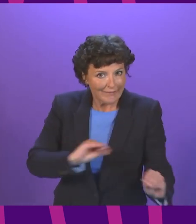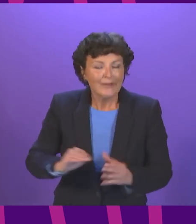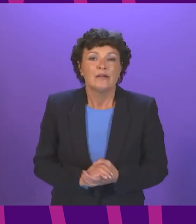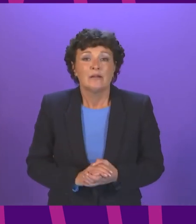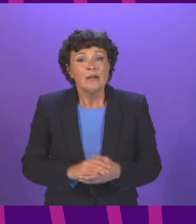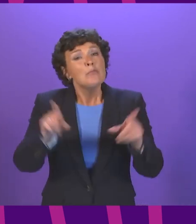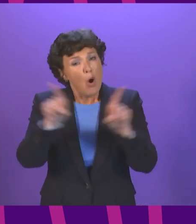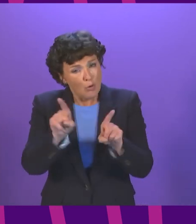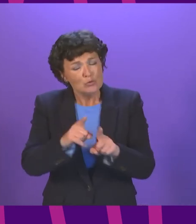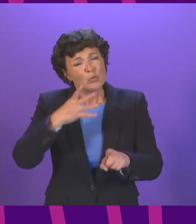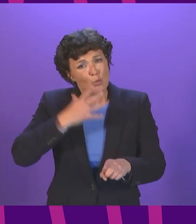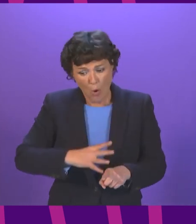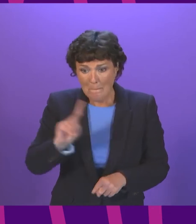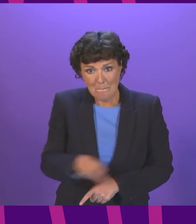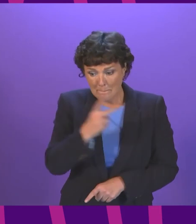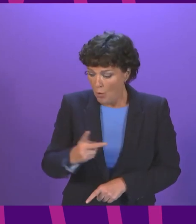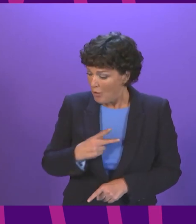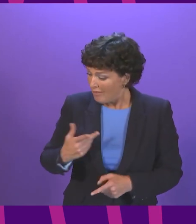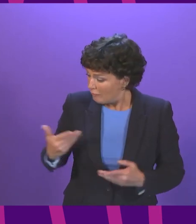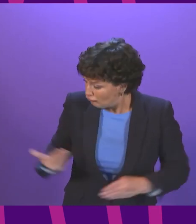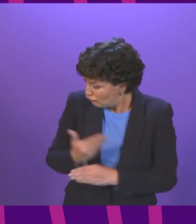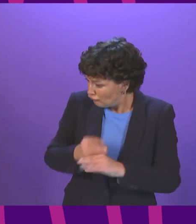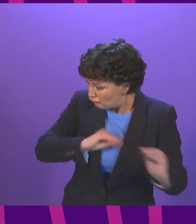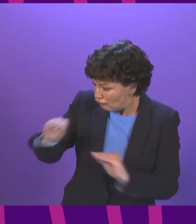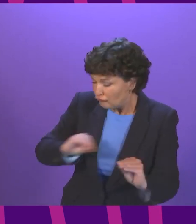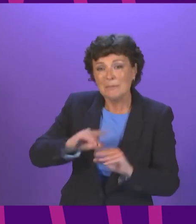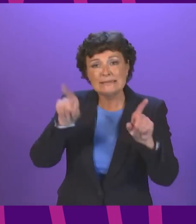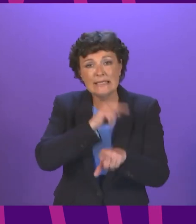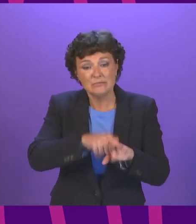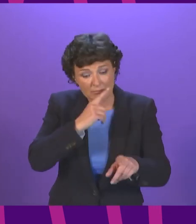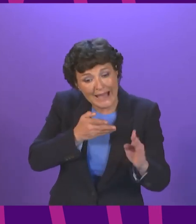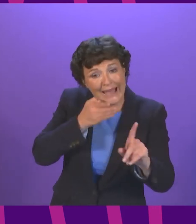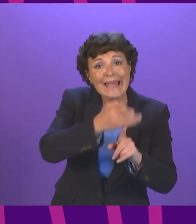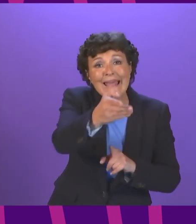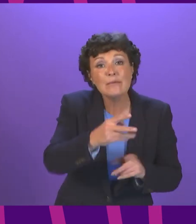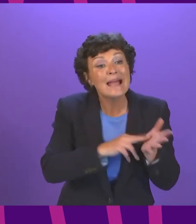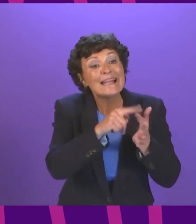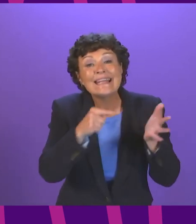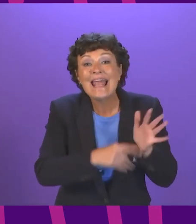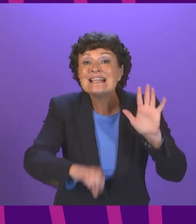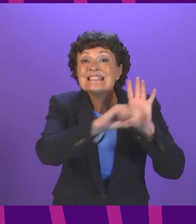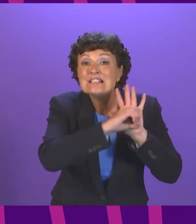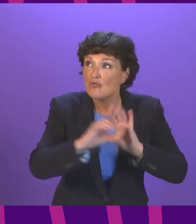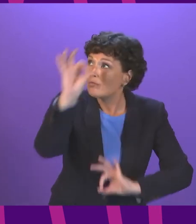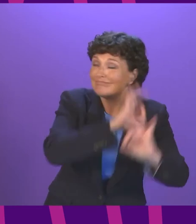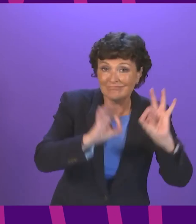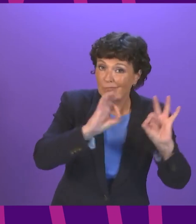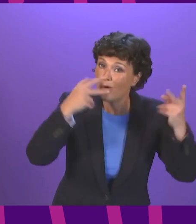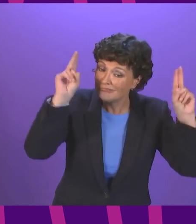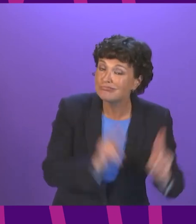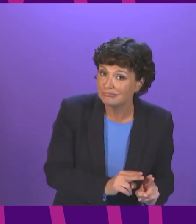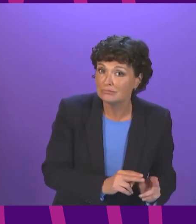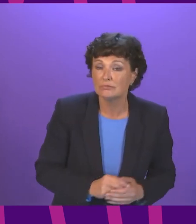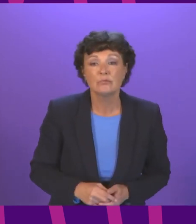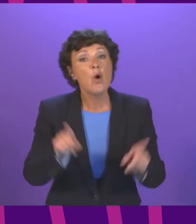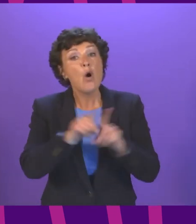achieve our net-zero transition We have already established a Green Jobs Workforce Academy and later this month we will make the first allocations from